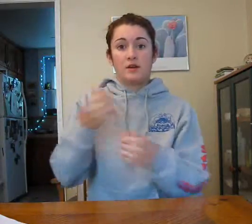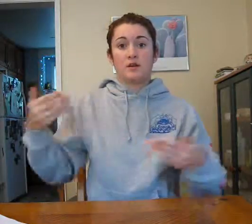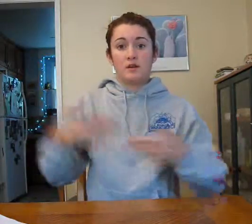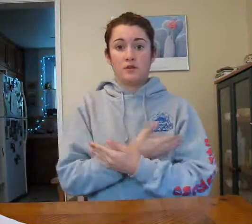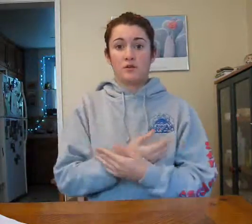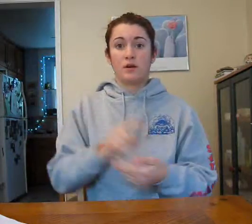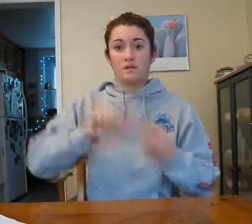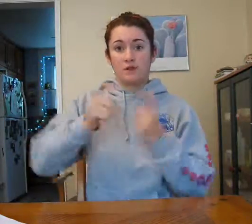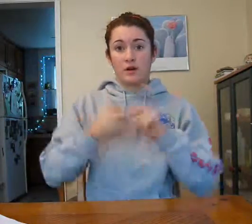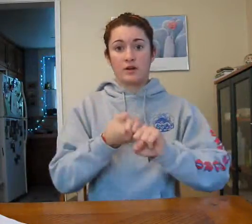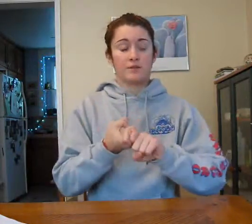new friend.